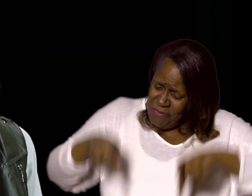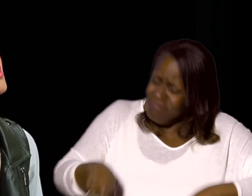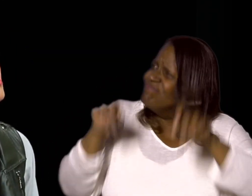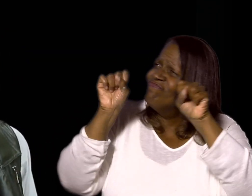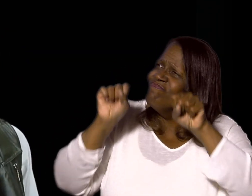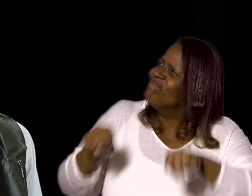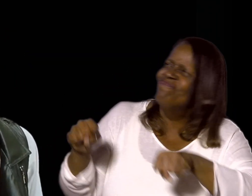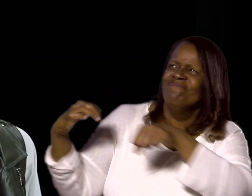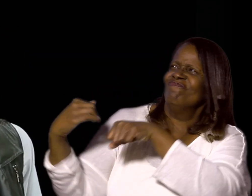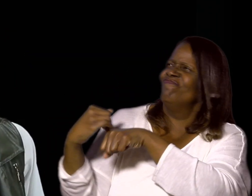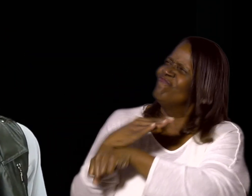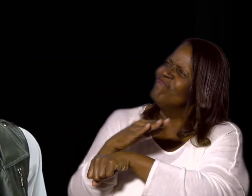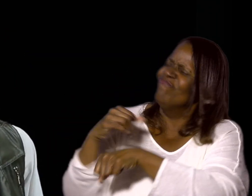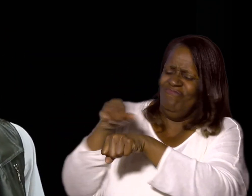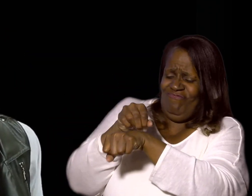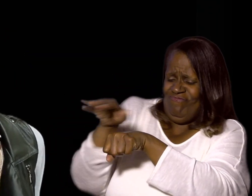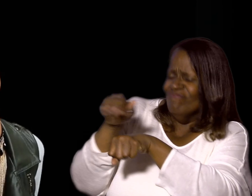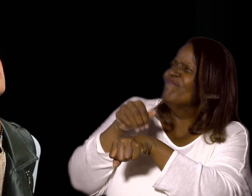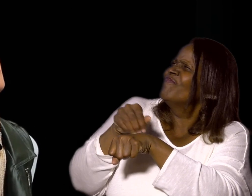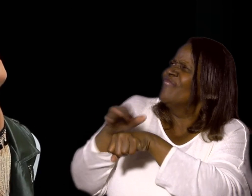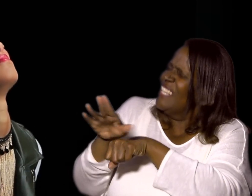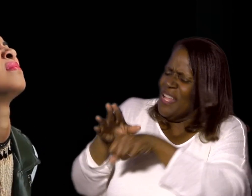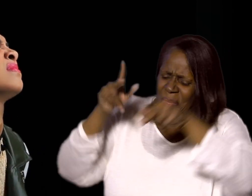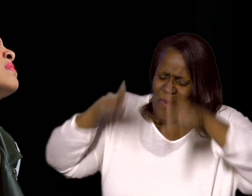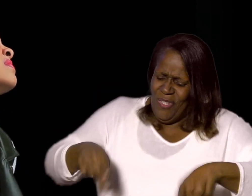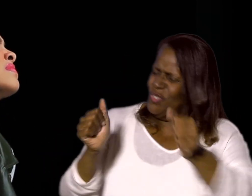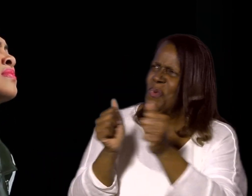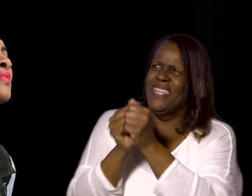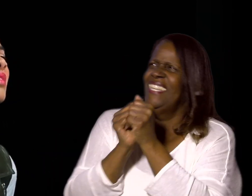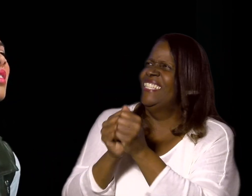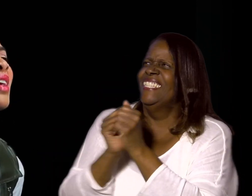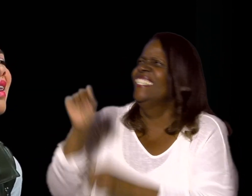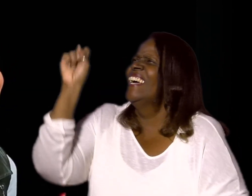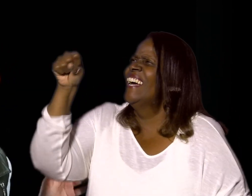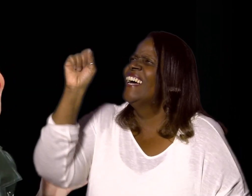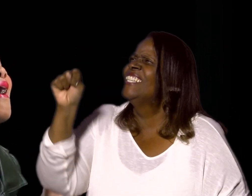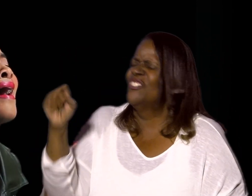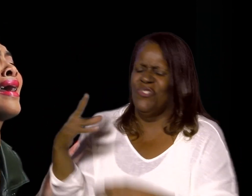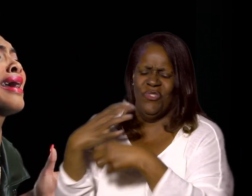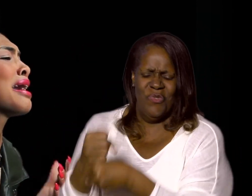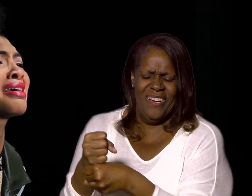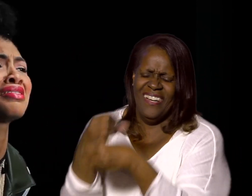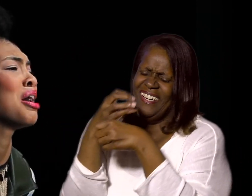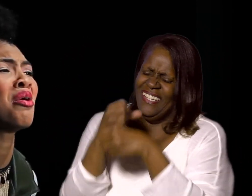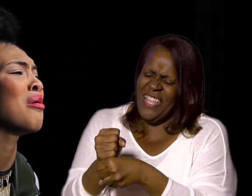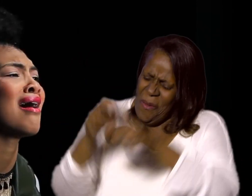save The one with a yes you can trust Hey, the one